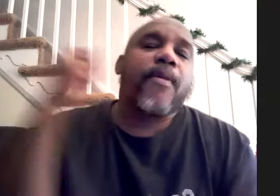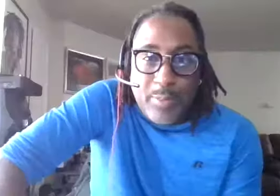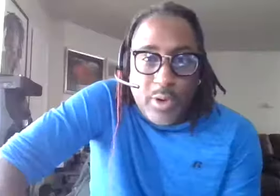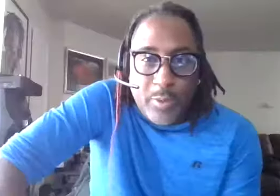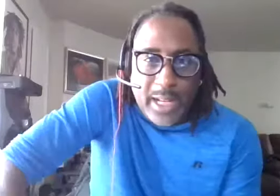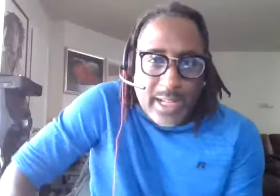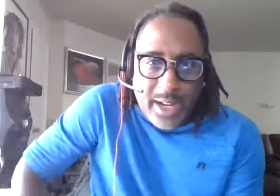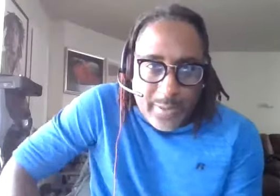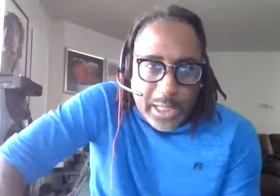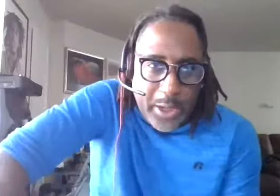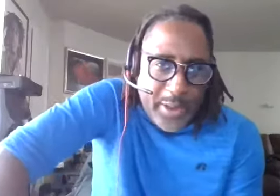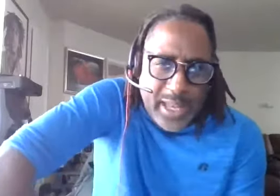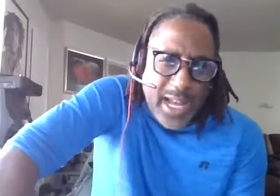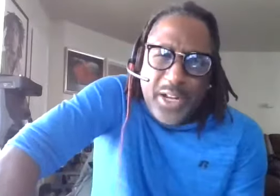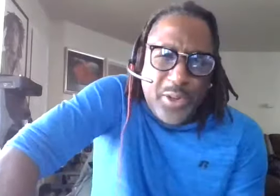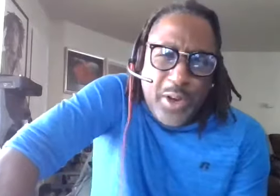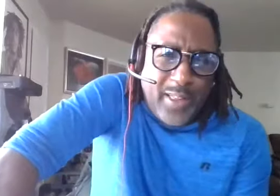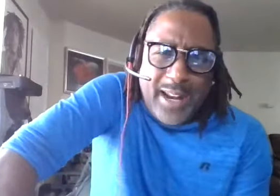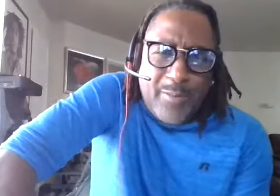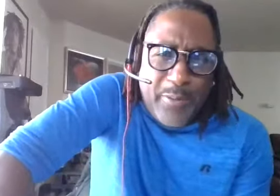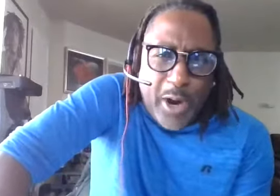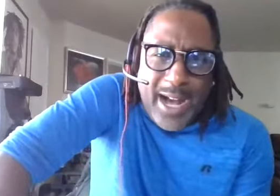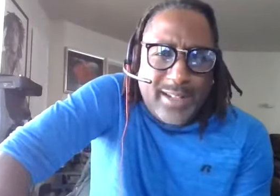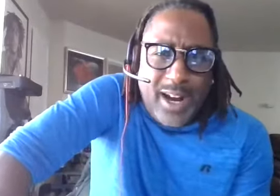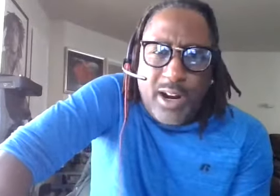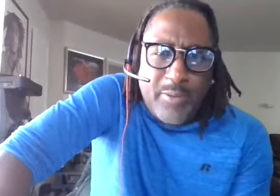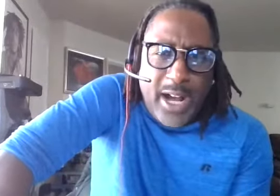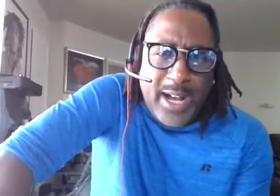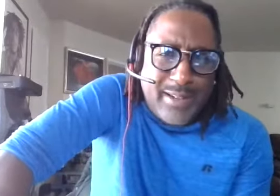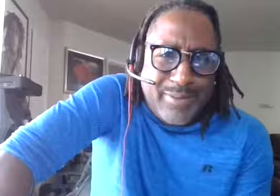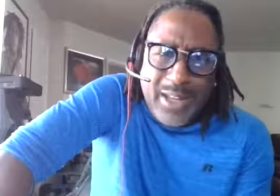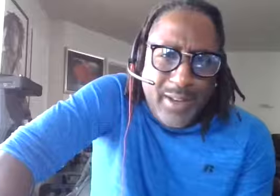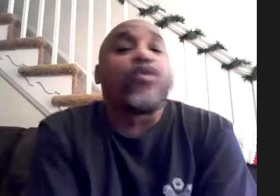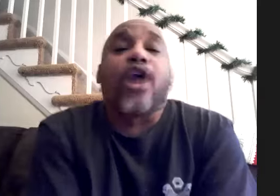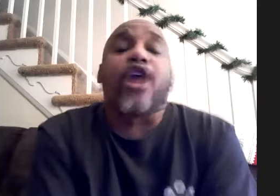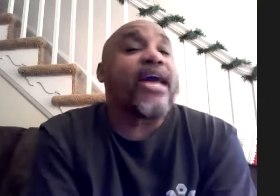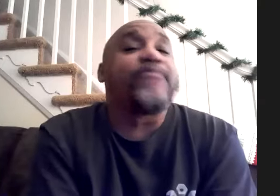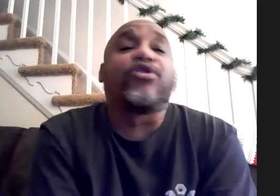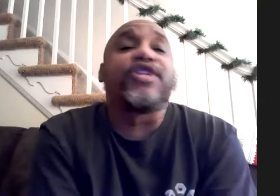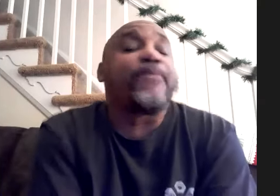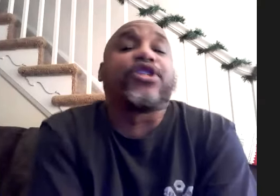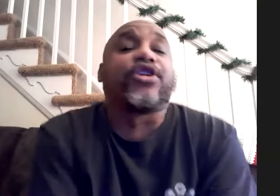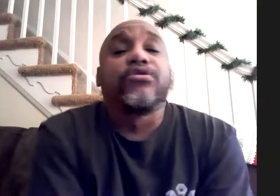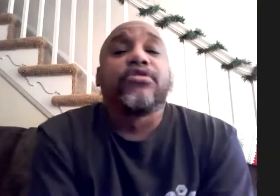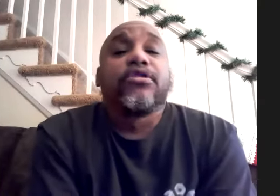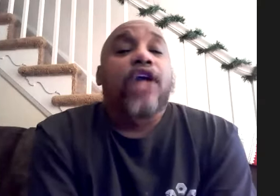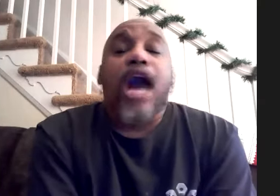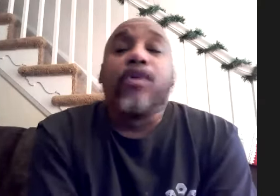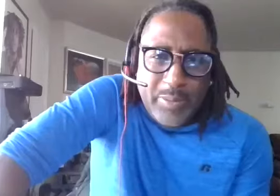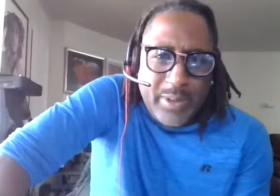lot more that we didn't cover you know this i know you know a lot about rock hard rock give me the word man metal i would love to do